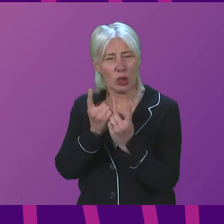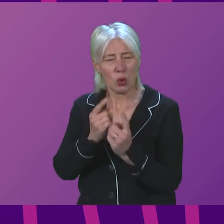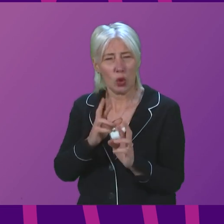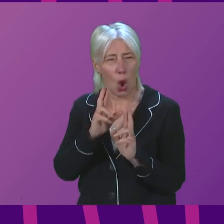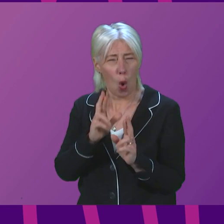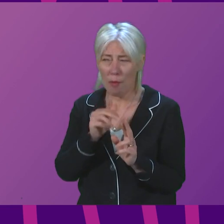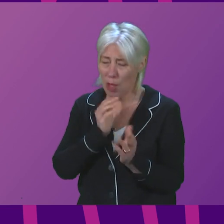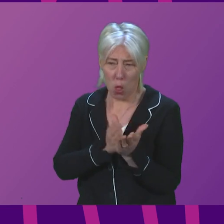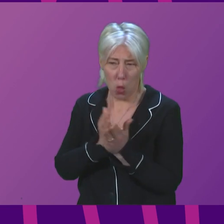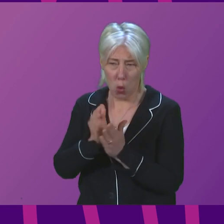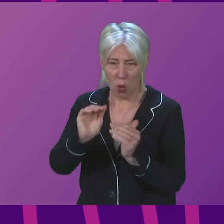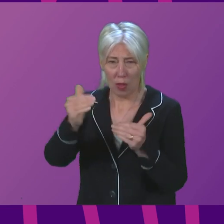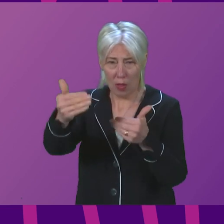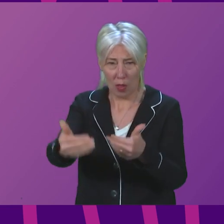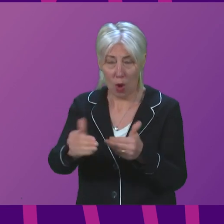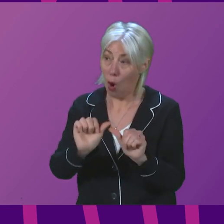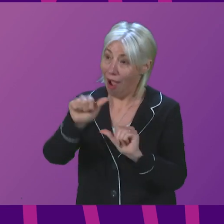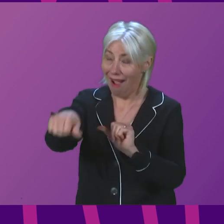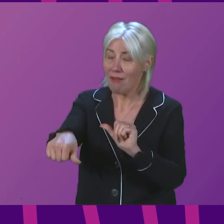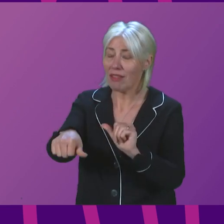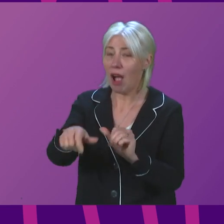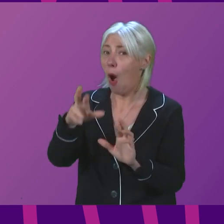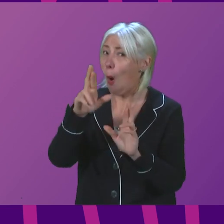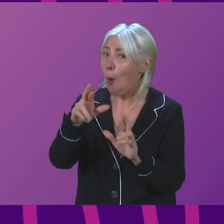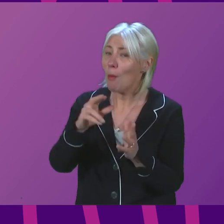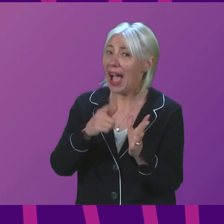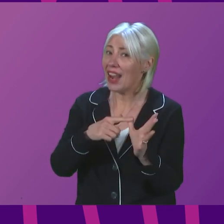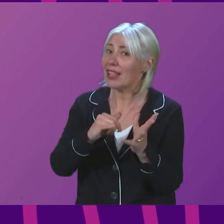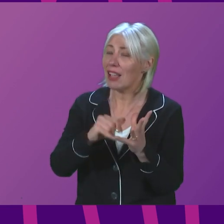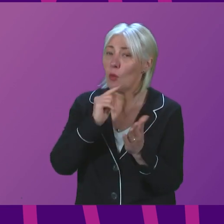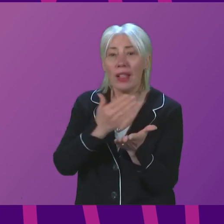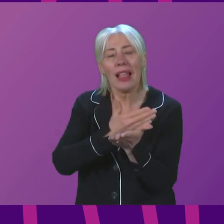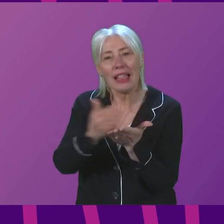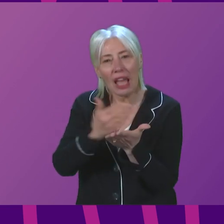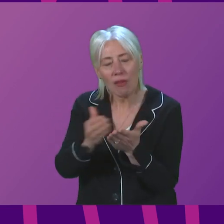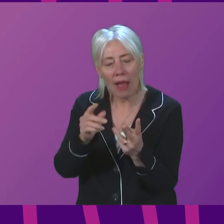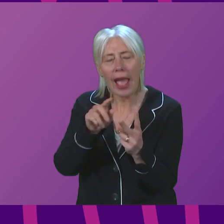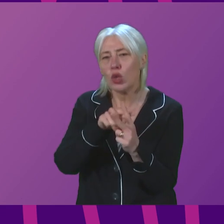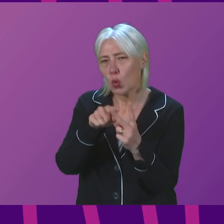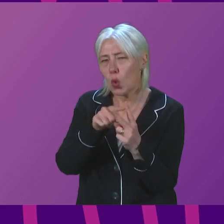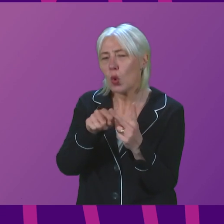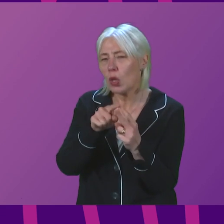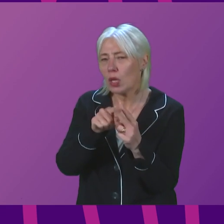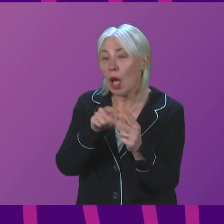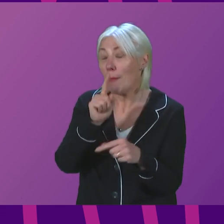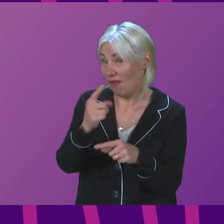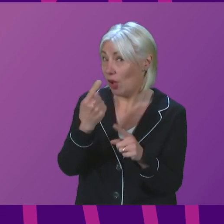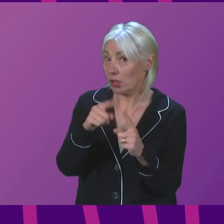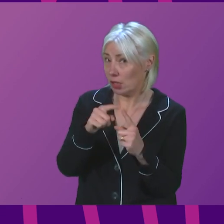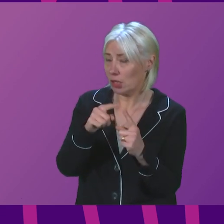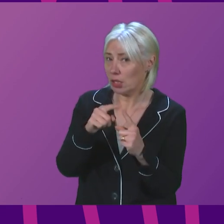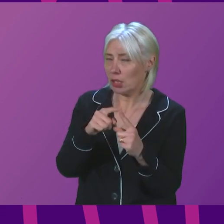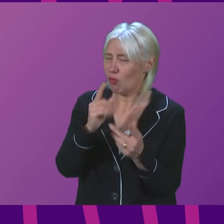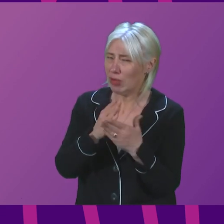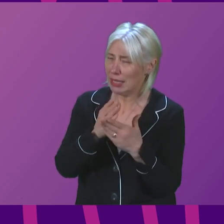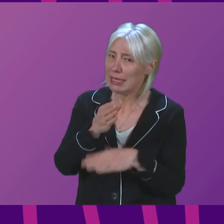during this session, then after this session, Anna Sarwar will clarify at least, well, two points, actually. But firstly, this one, because this is actually